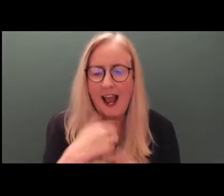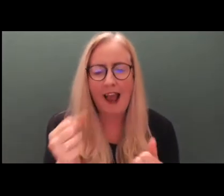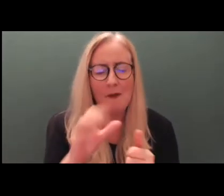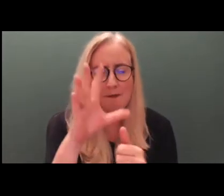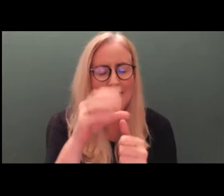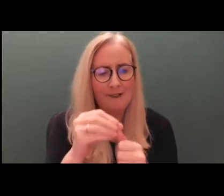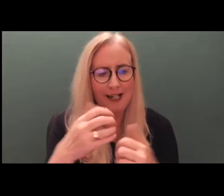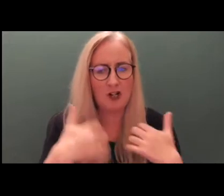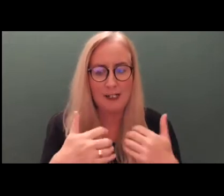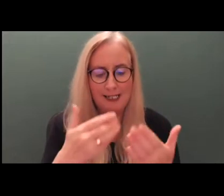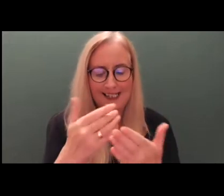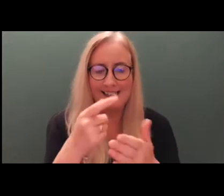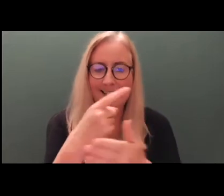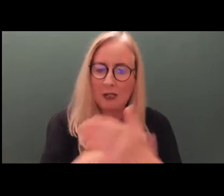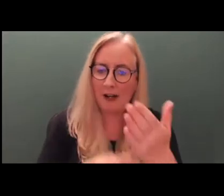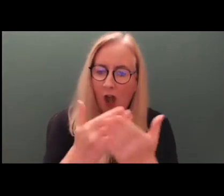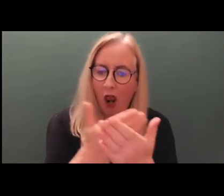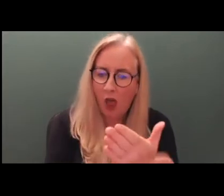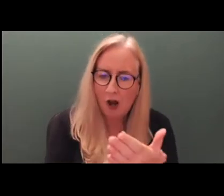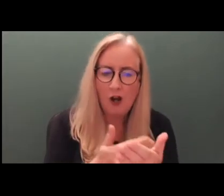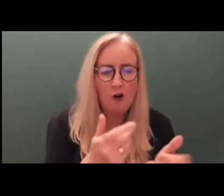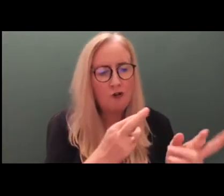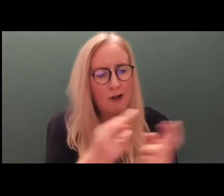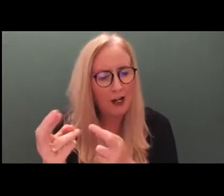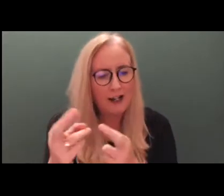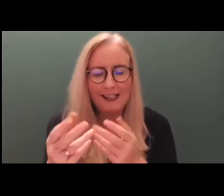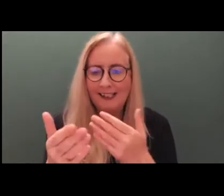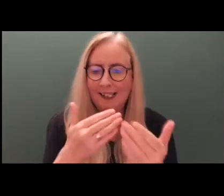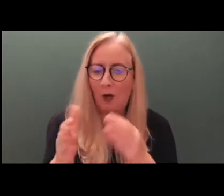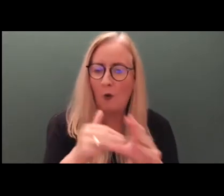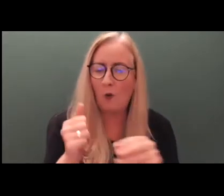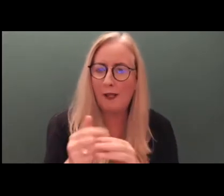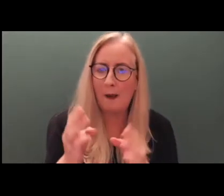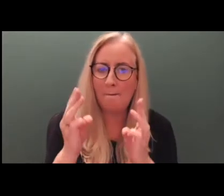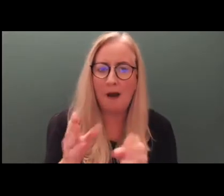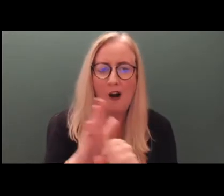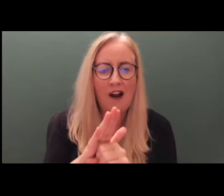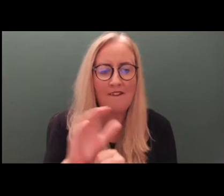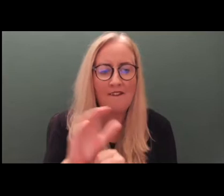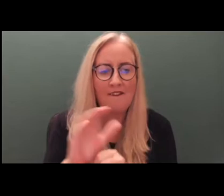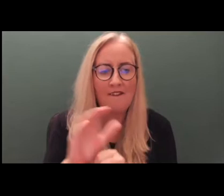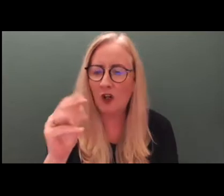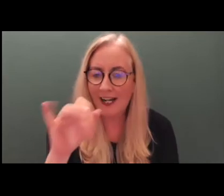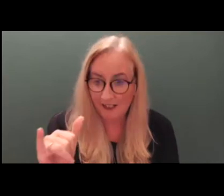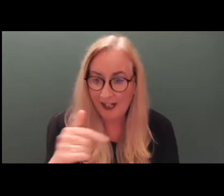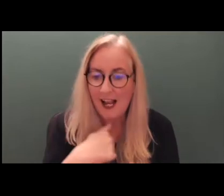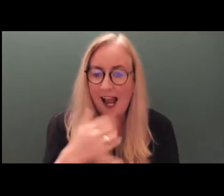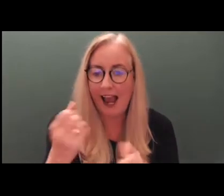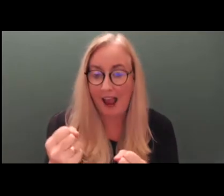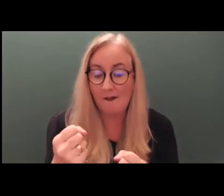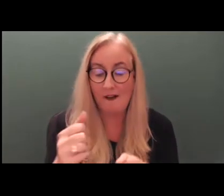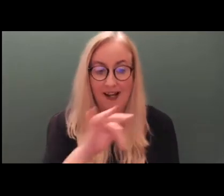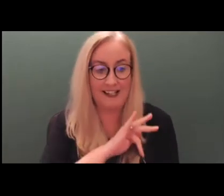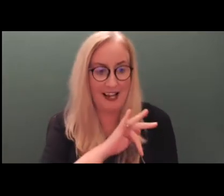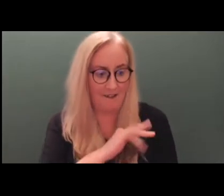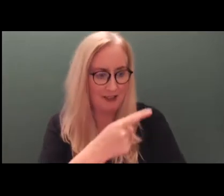in disability law and I regularly deal with enduring powers of attorney and advanced planning. I have an acquired disability myself.